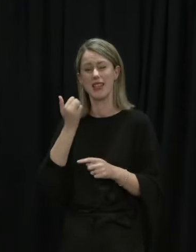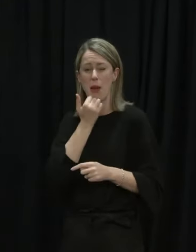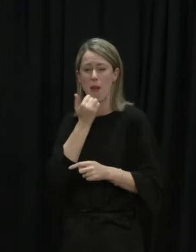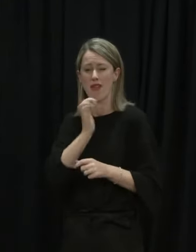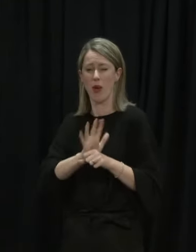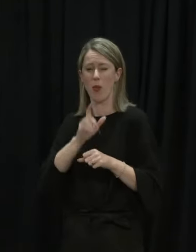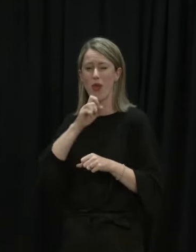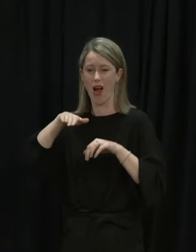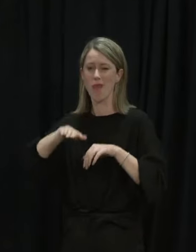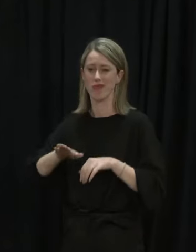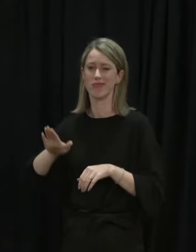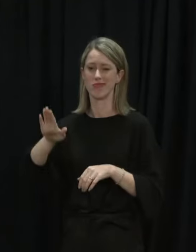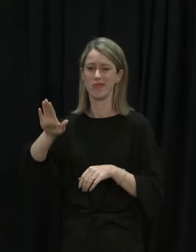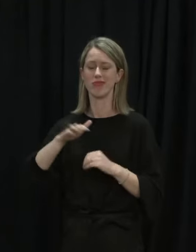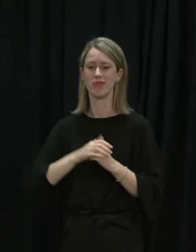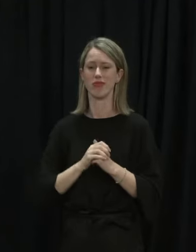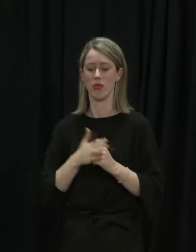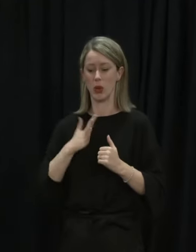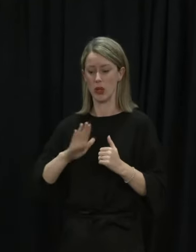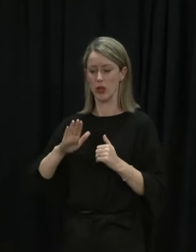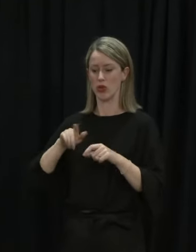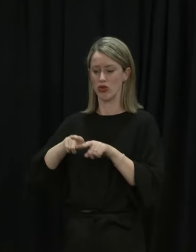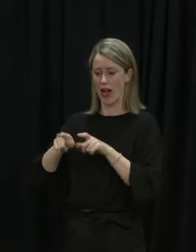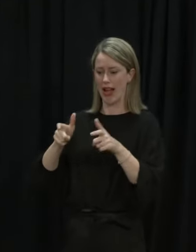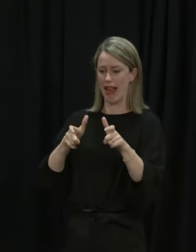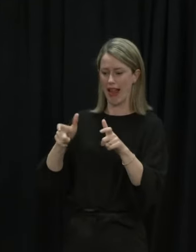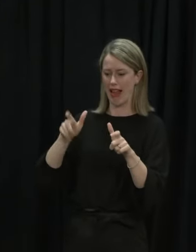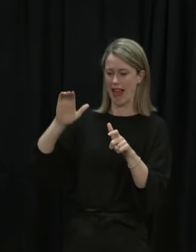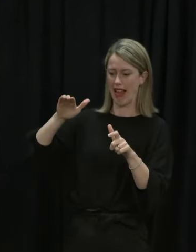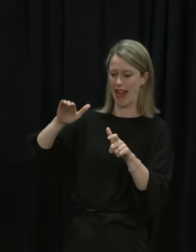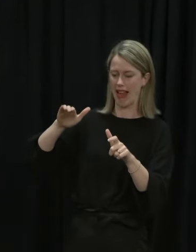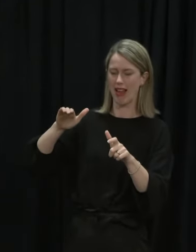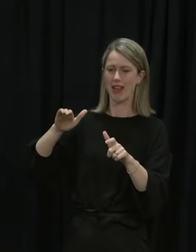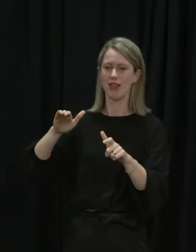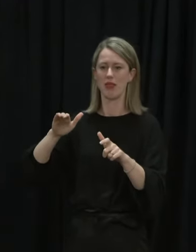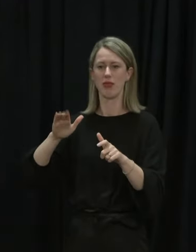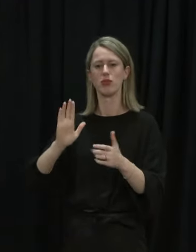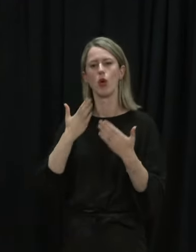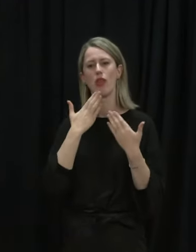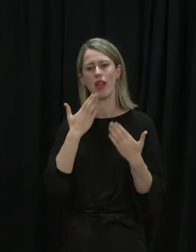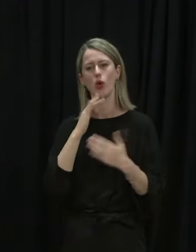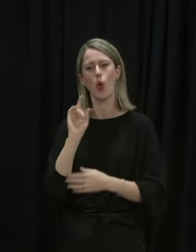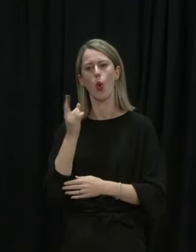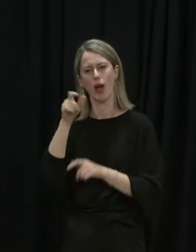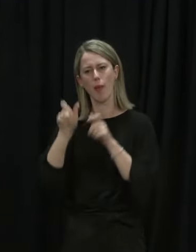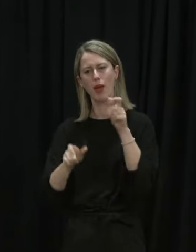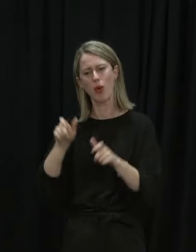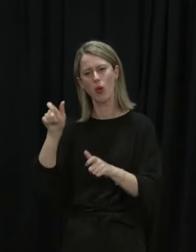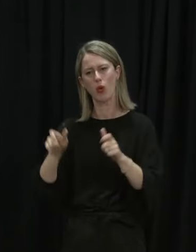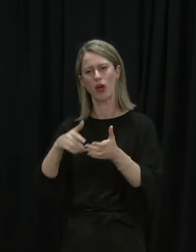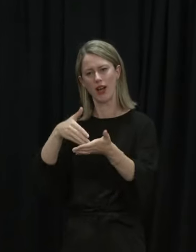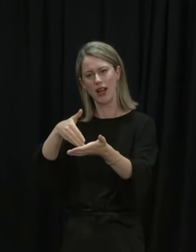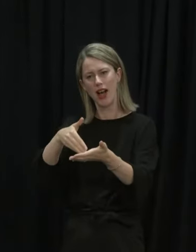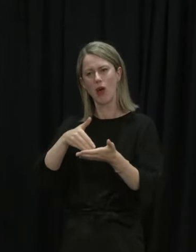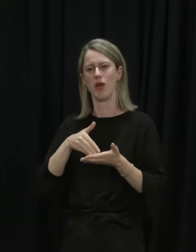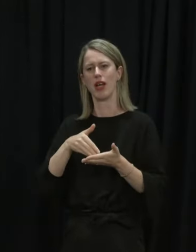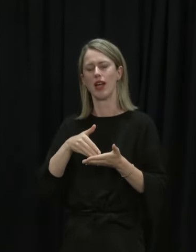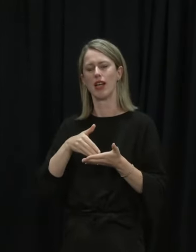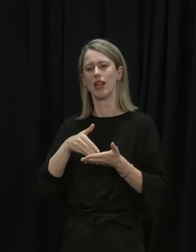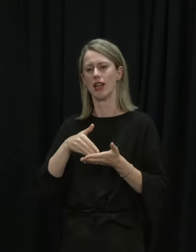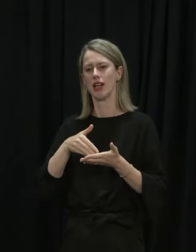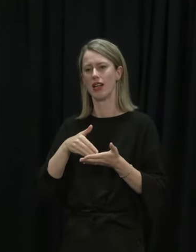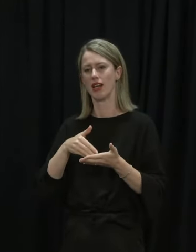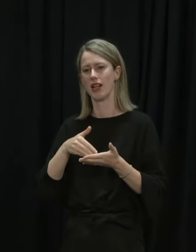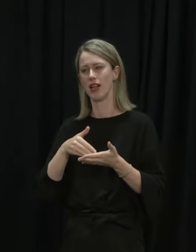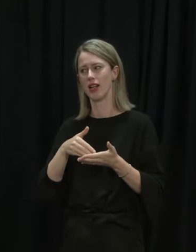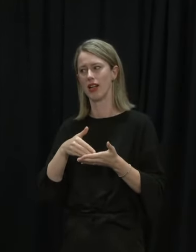rise. We do still want to keep them under control, and we're working hard to do that, and we thank Aucklanders for their cooperation in doing so, and as